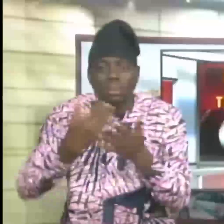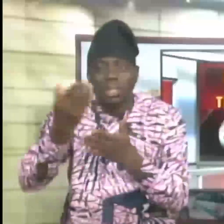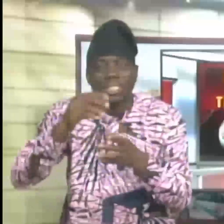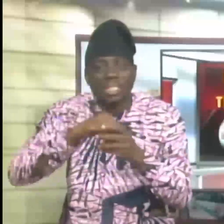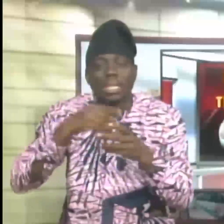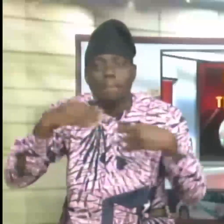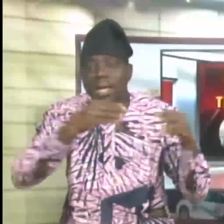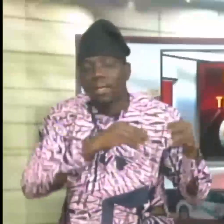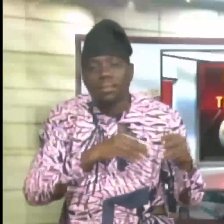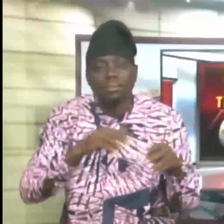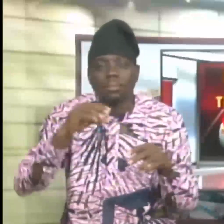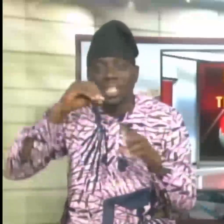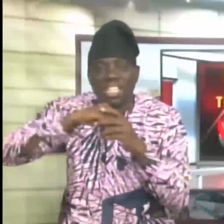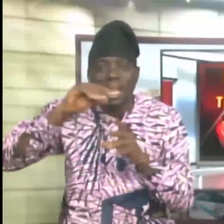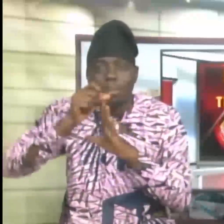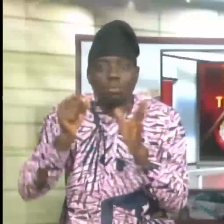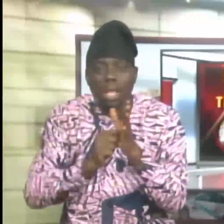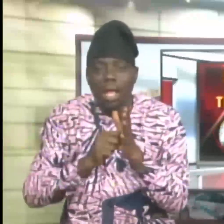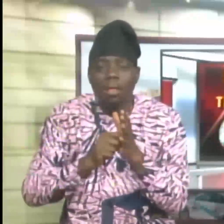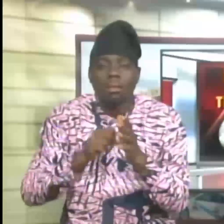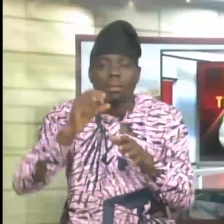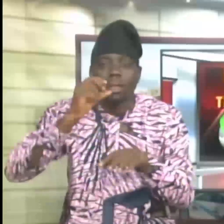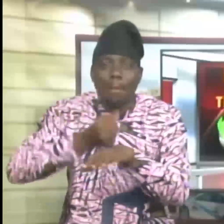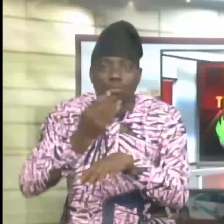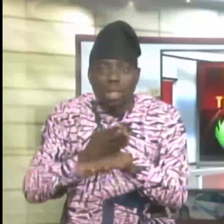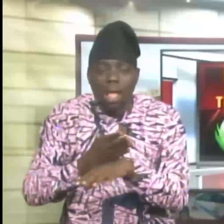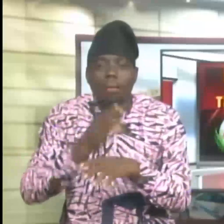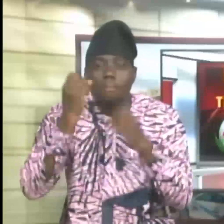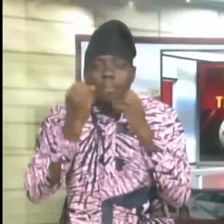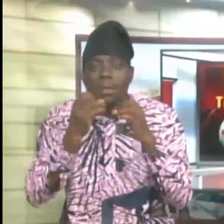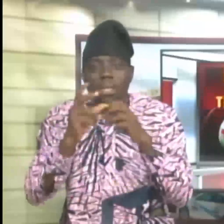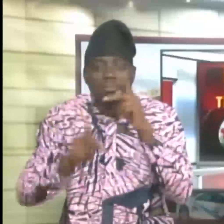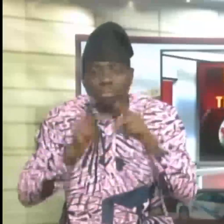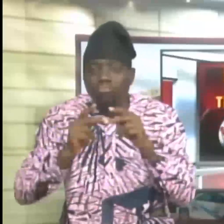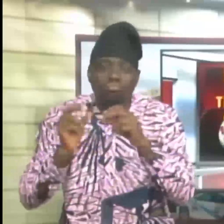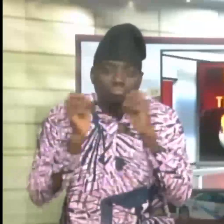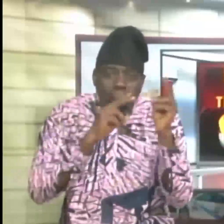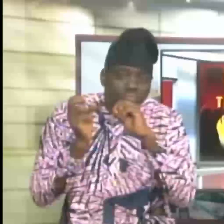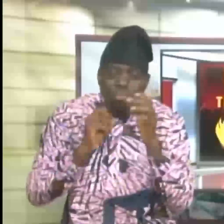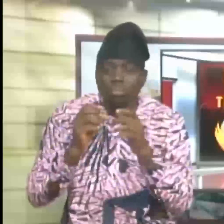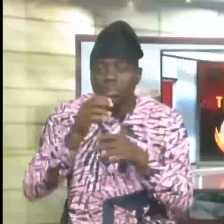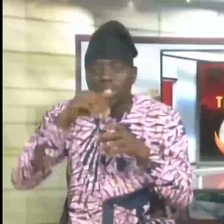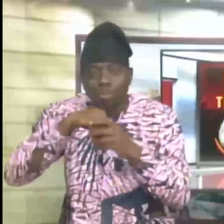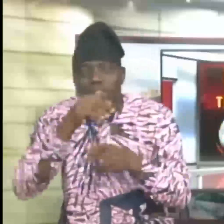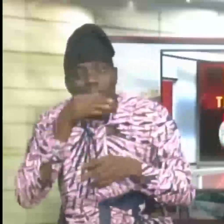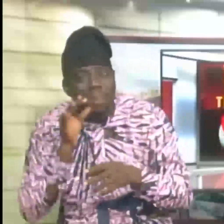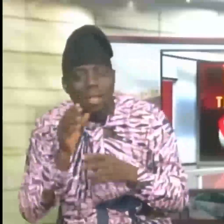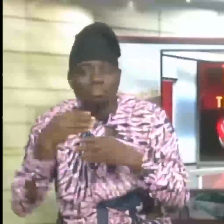Abe Okota, the Ogun State capital, a cross-section of respondents including farmers, traders, and consumers